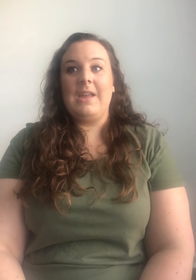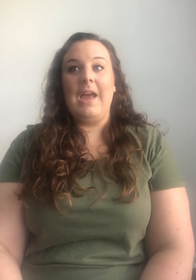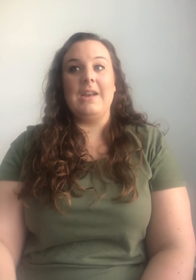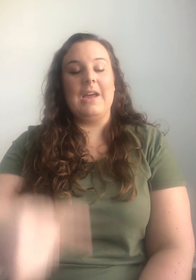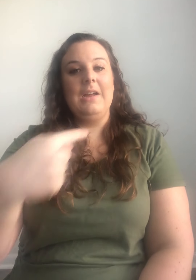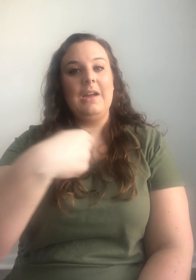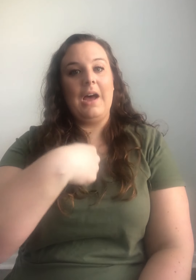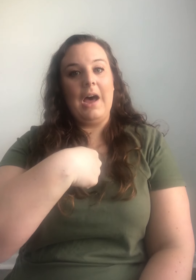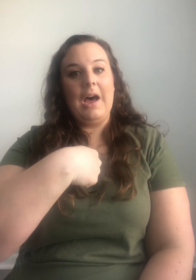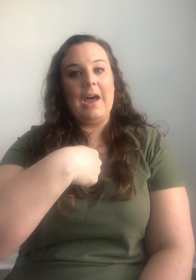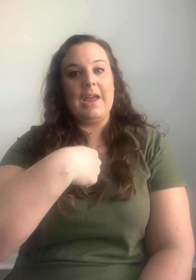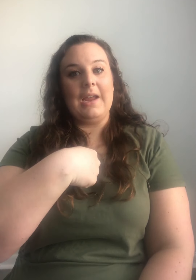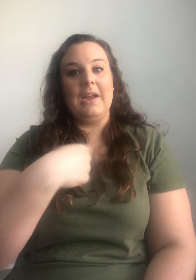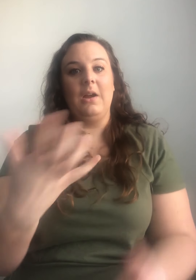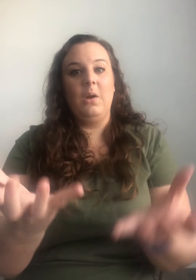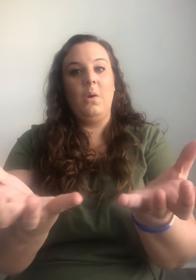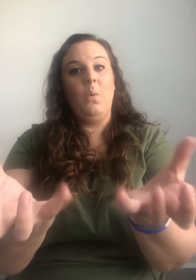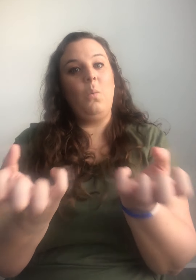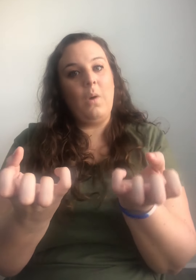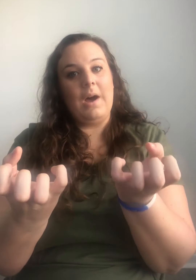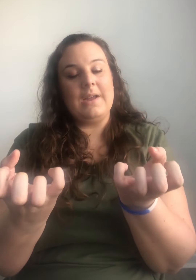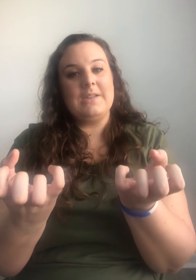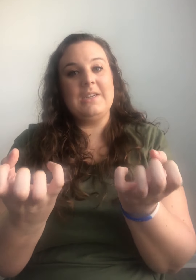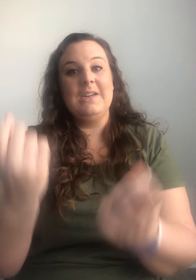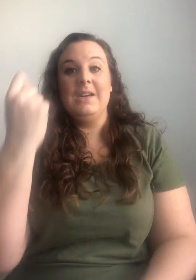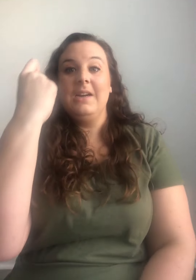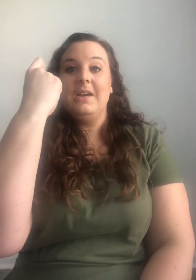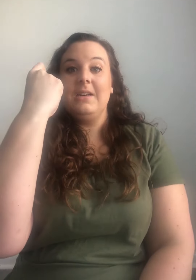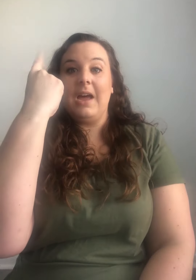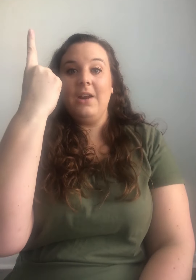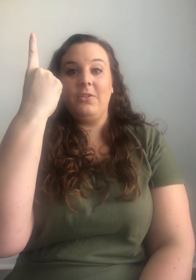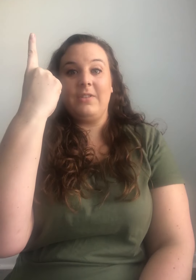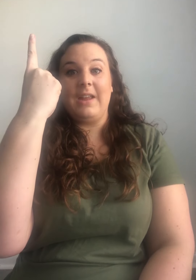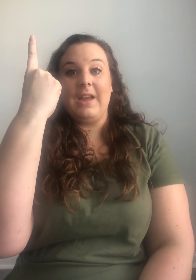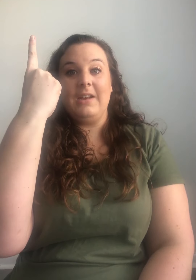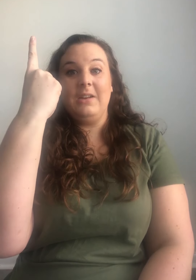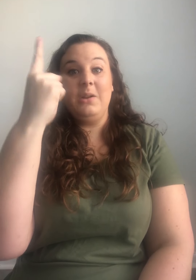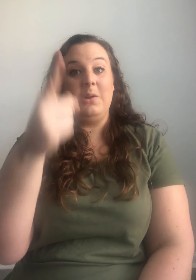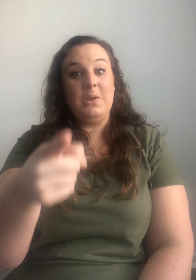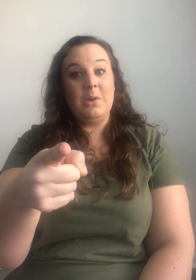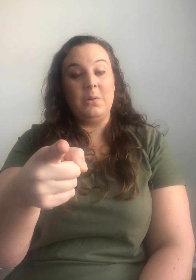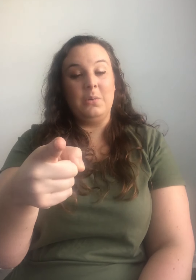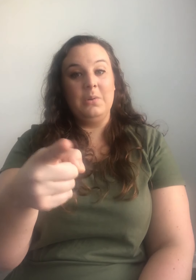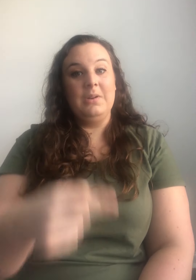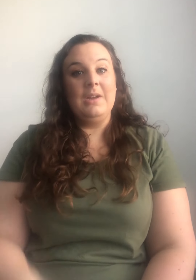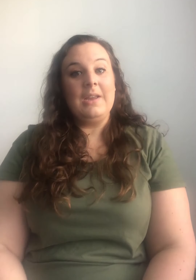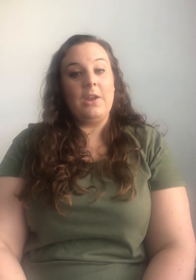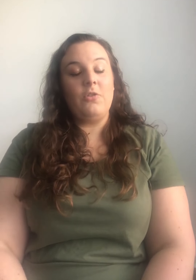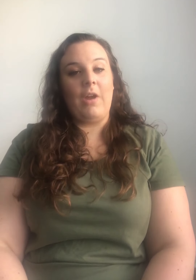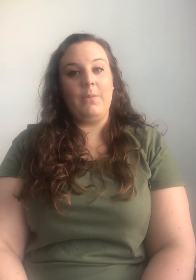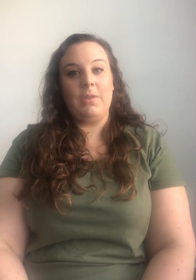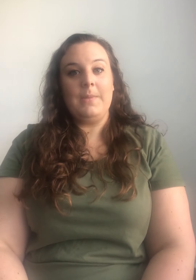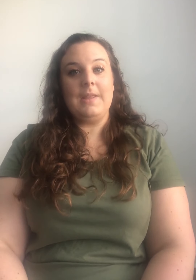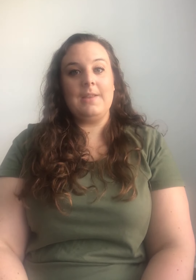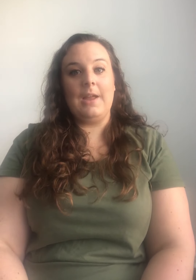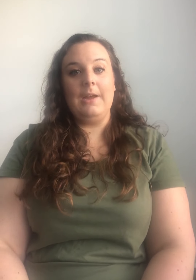again. I want to understand you. Can you try it with me this time?